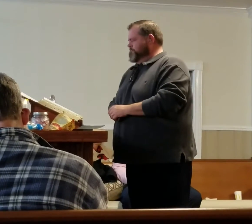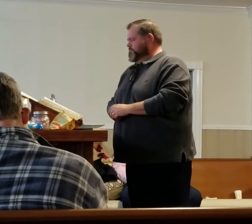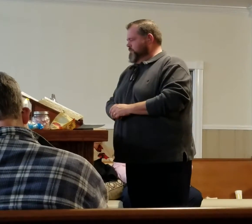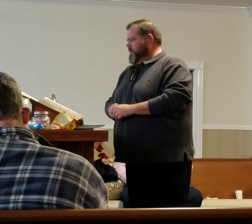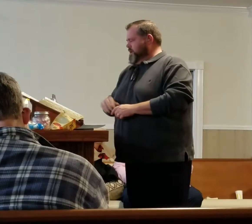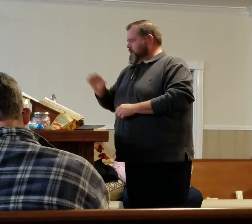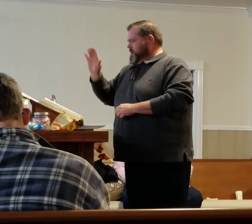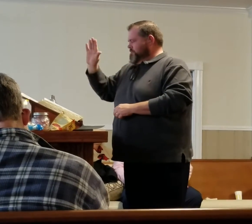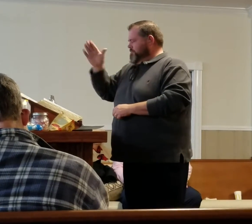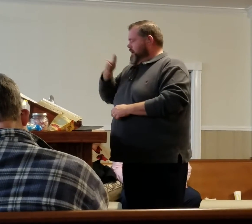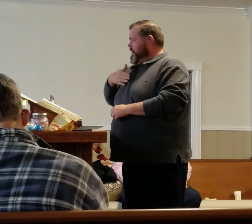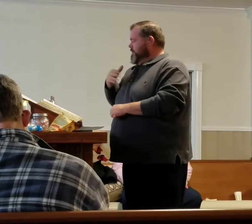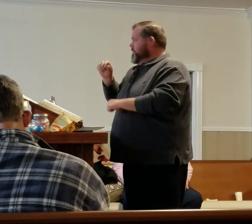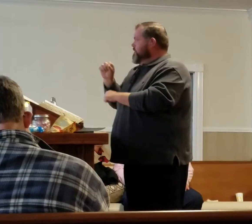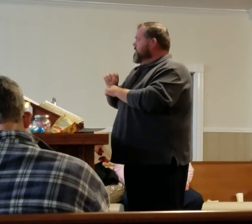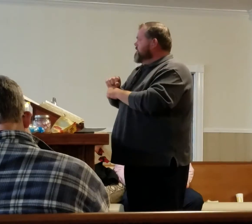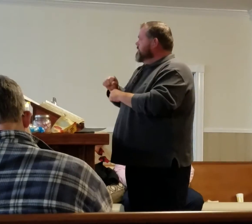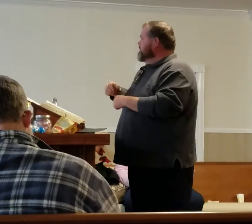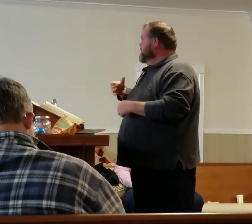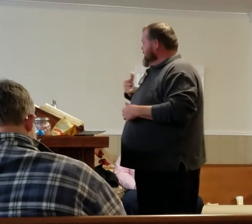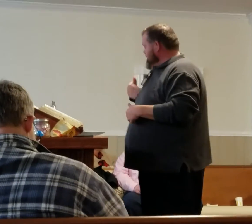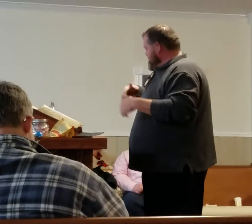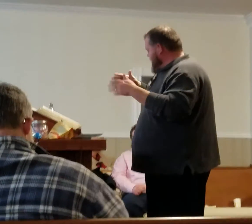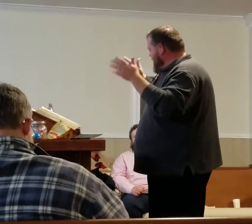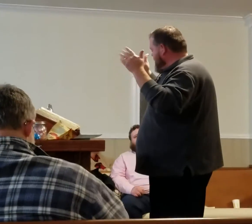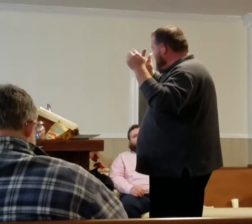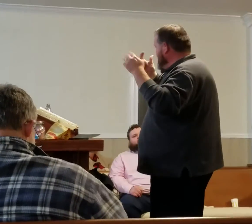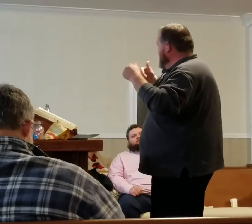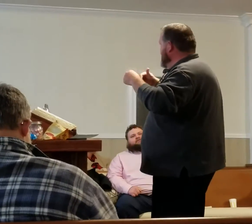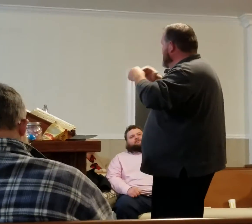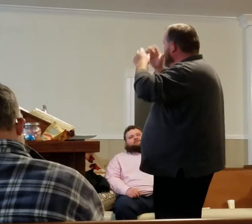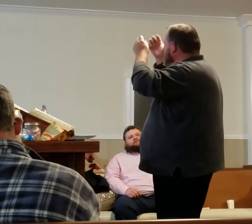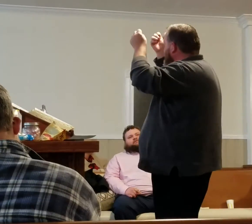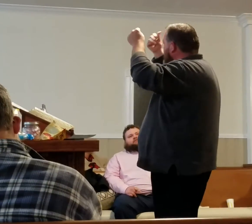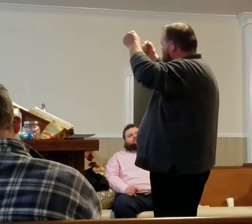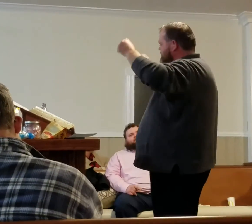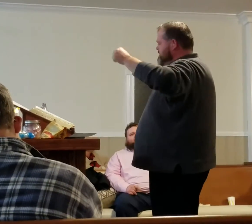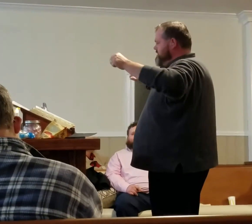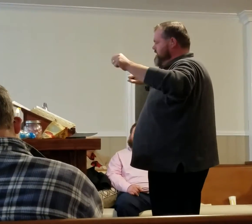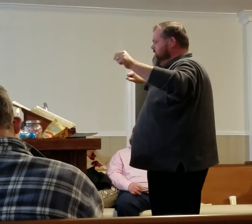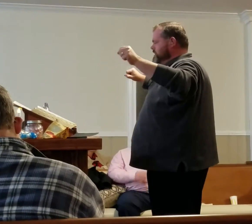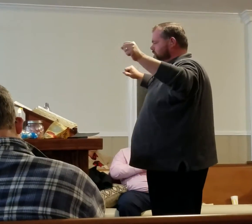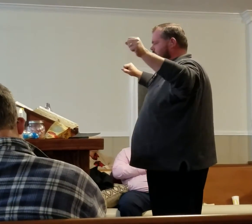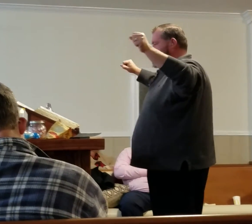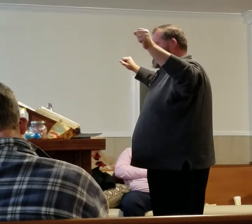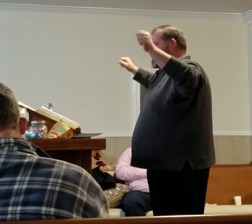My worth, my hope, to care,